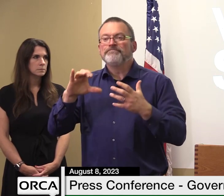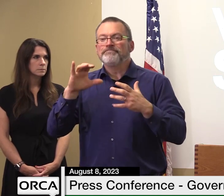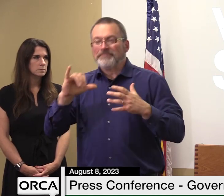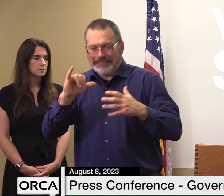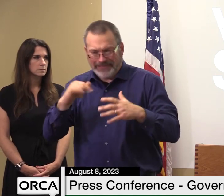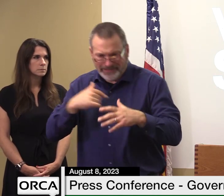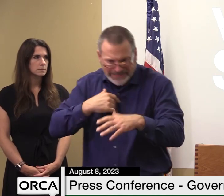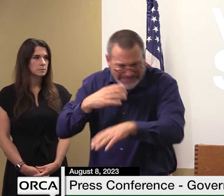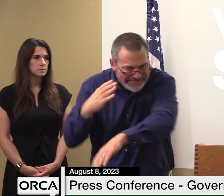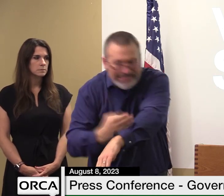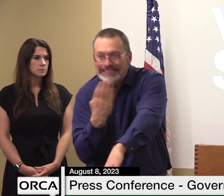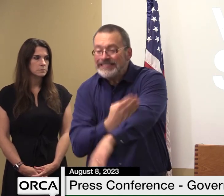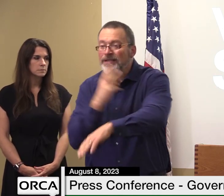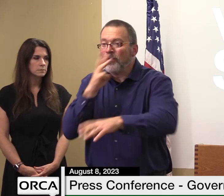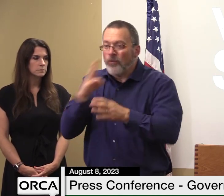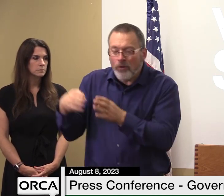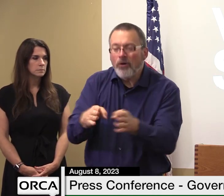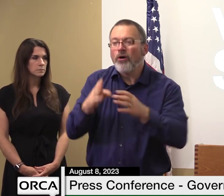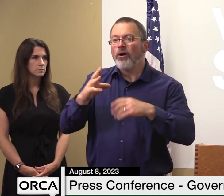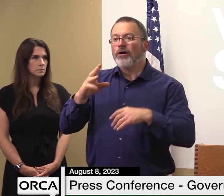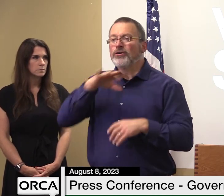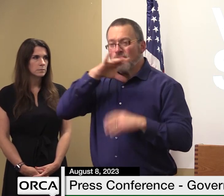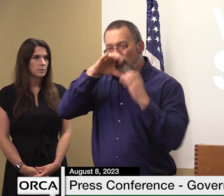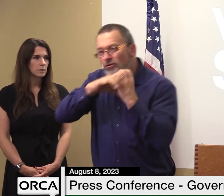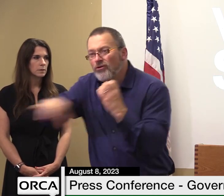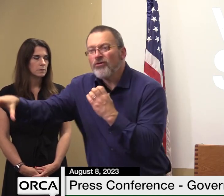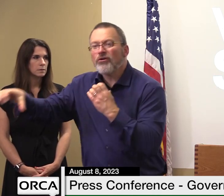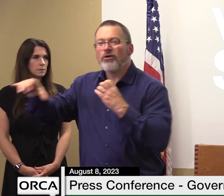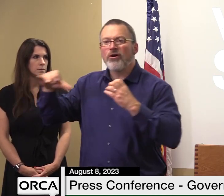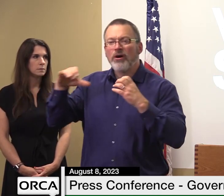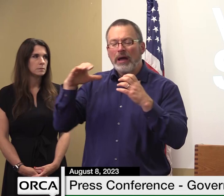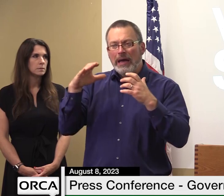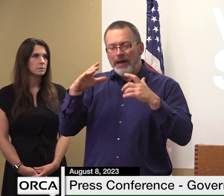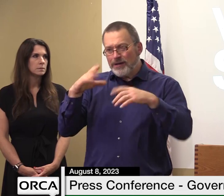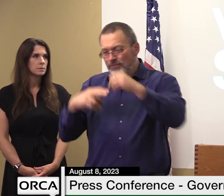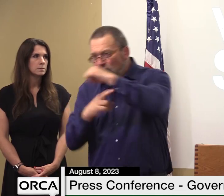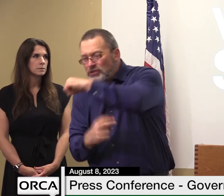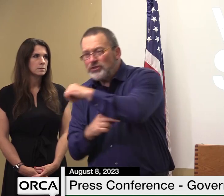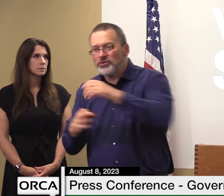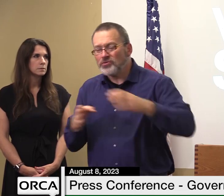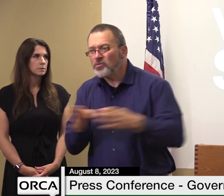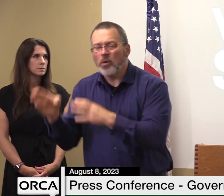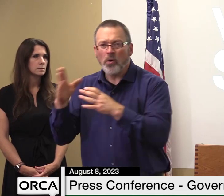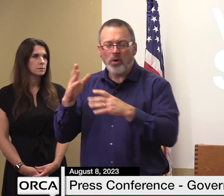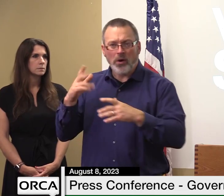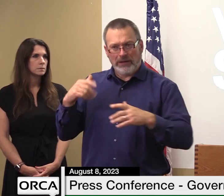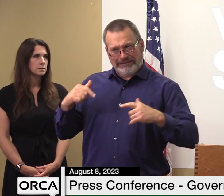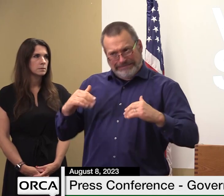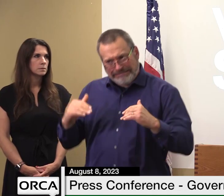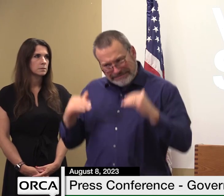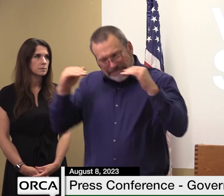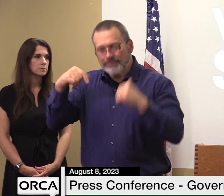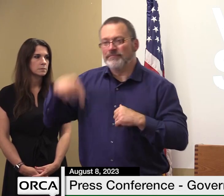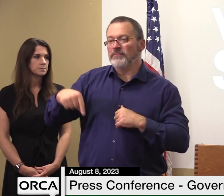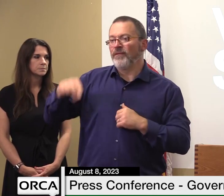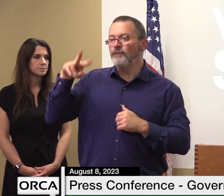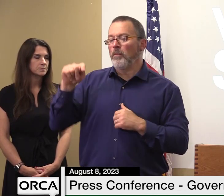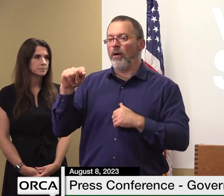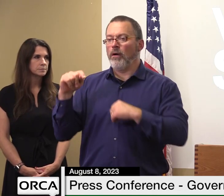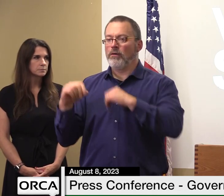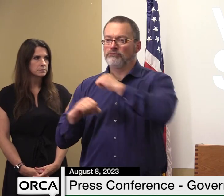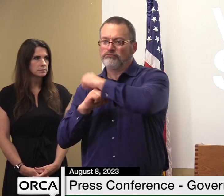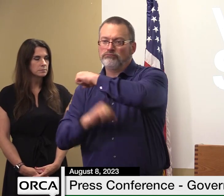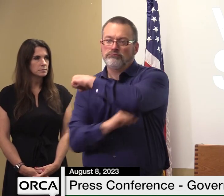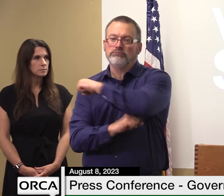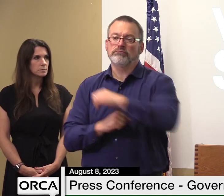climate change mitigation economic development and more lifting communities up especially those left